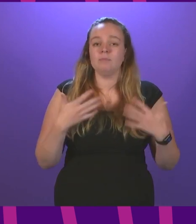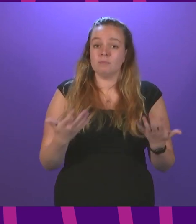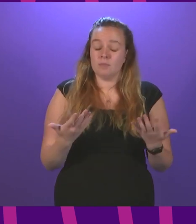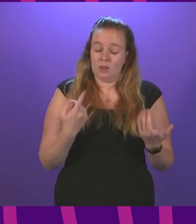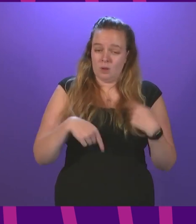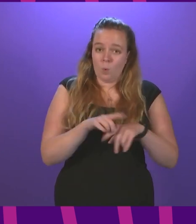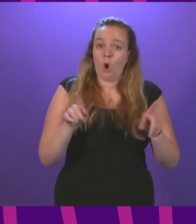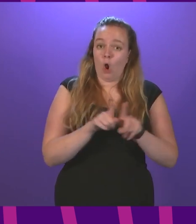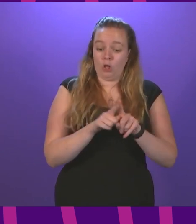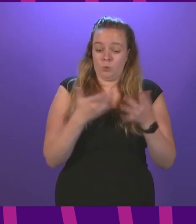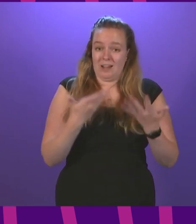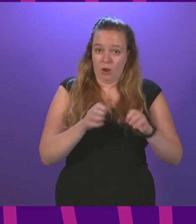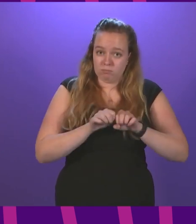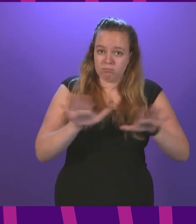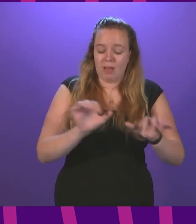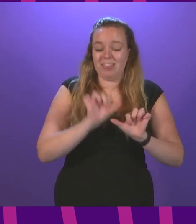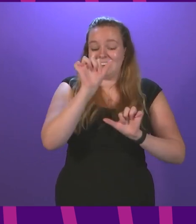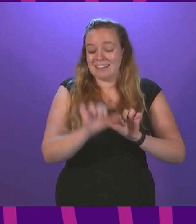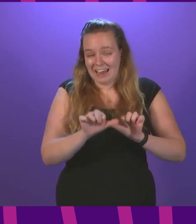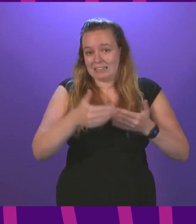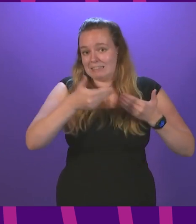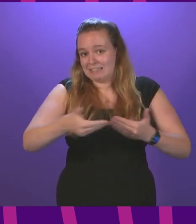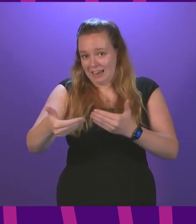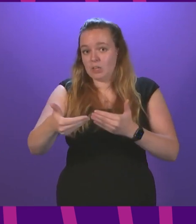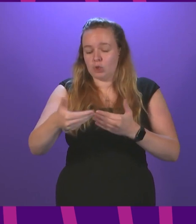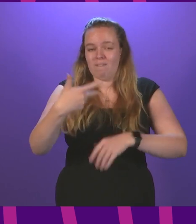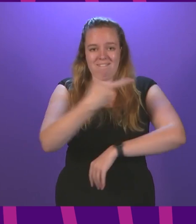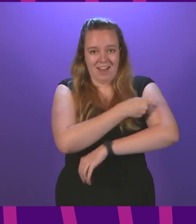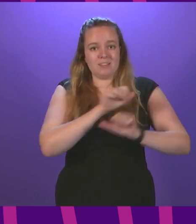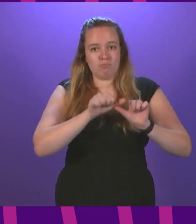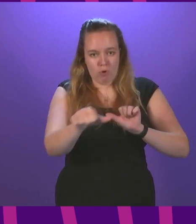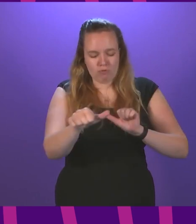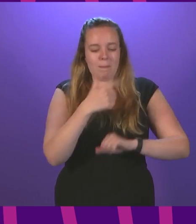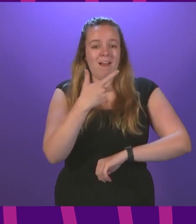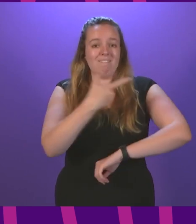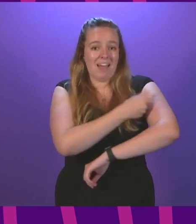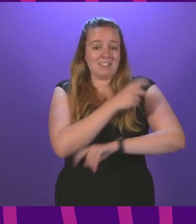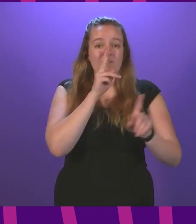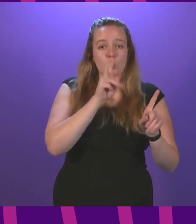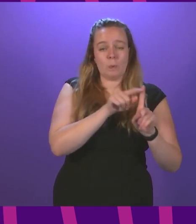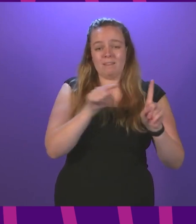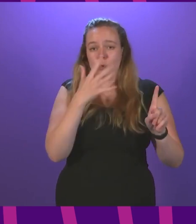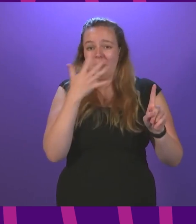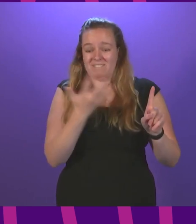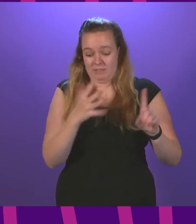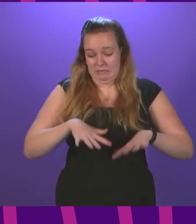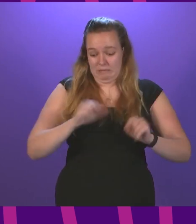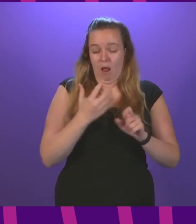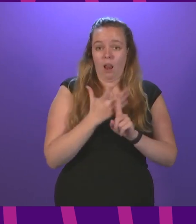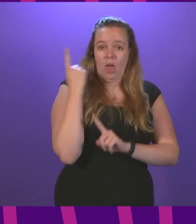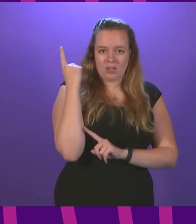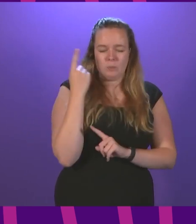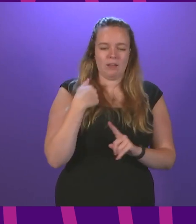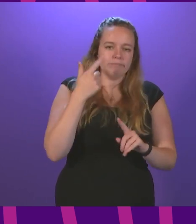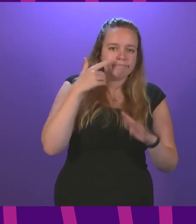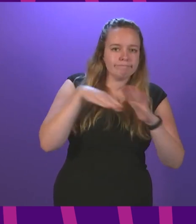we are also now implementing the next stages of the programme. Vaccinations for 12- to 15-year-olds started last week at drop-in